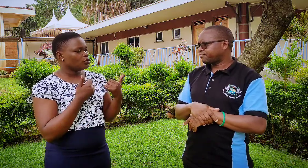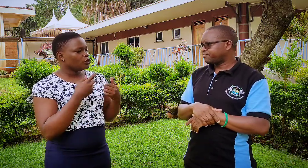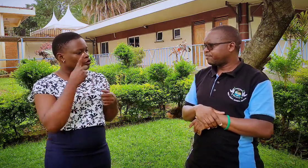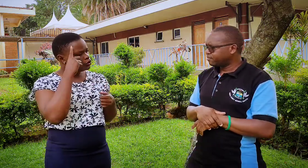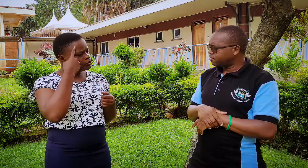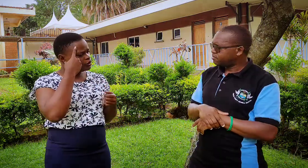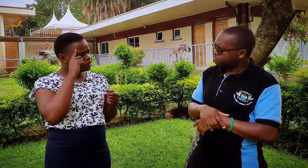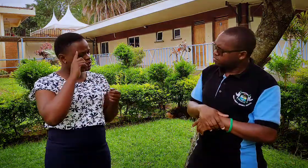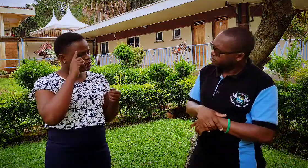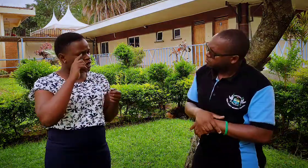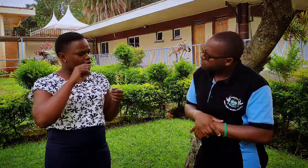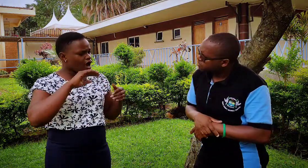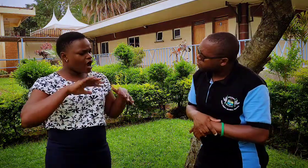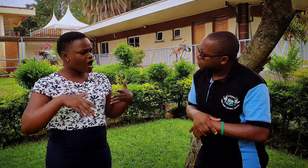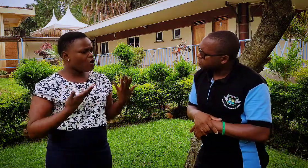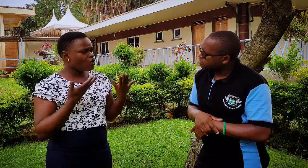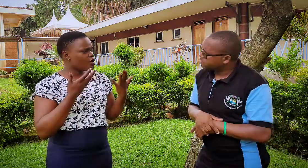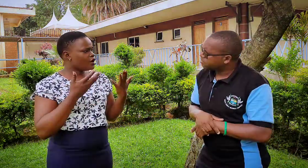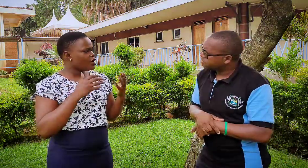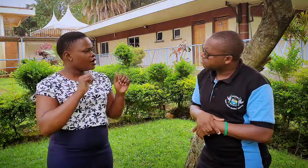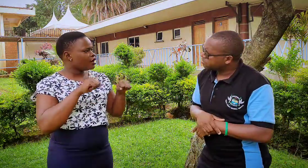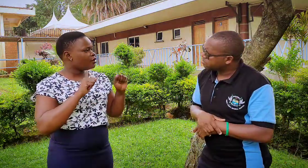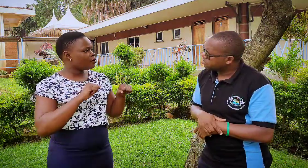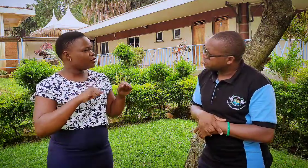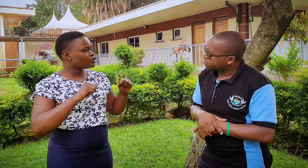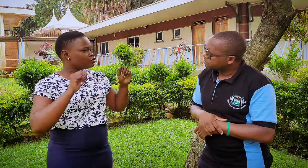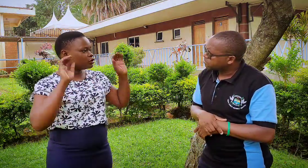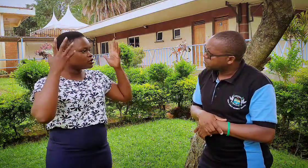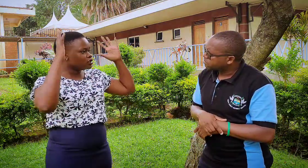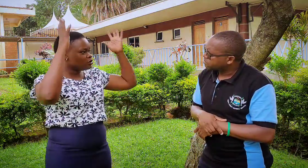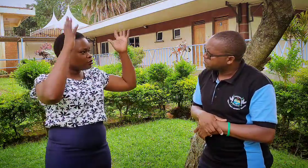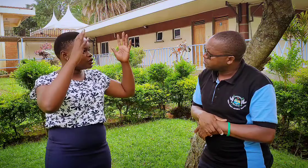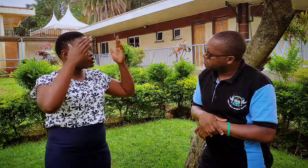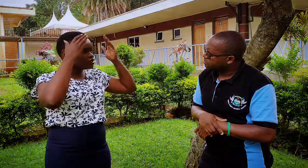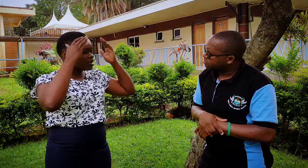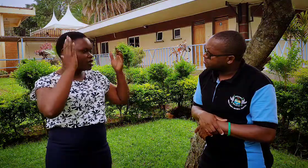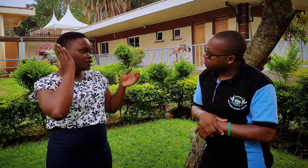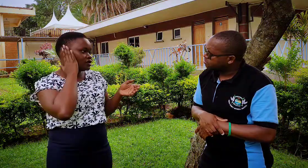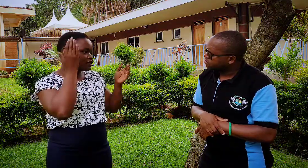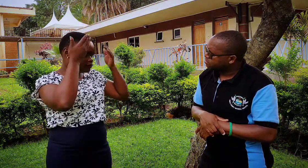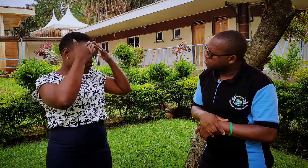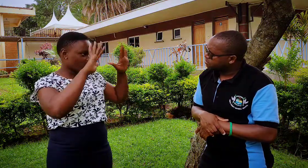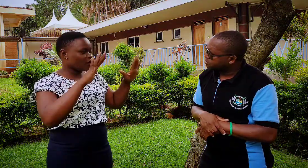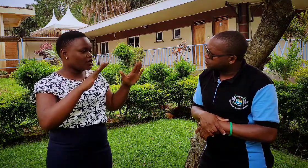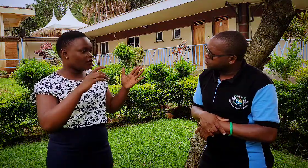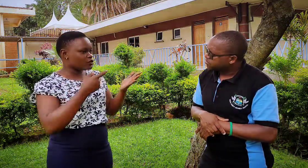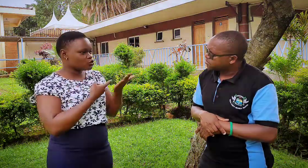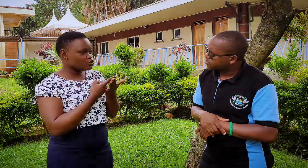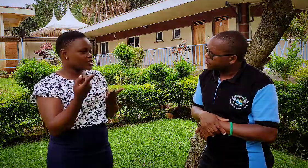you think how possible to celebrate Deaf Awareness Week?